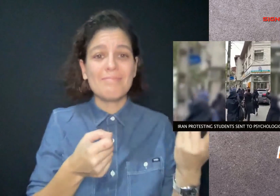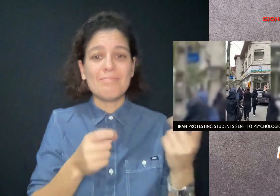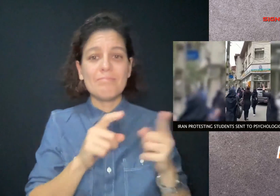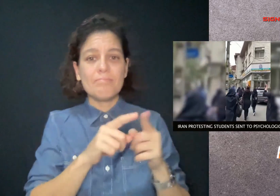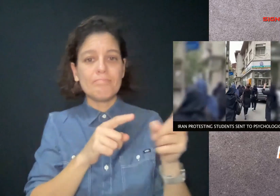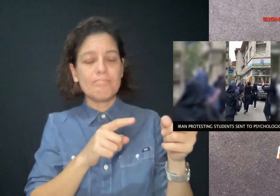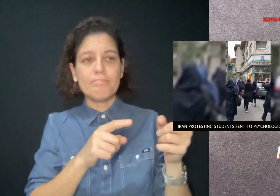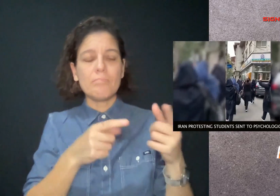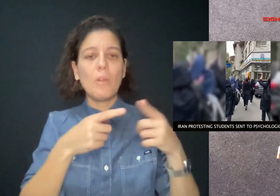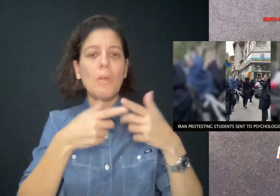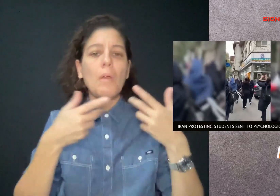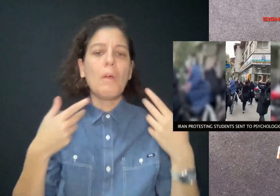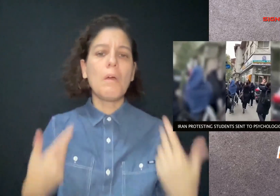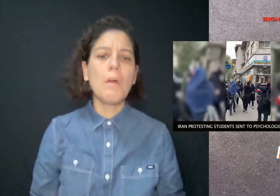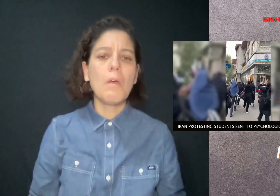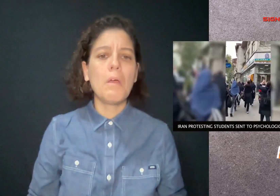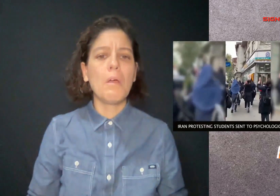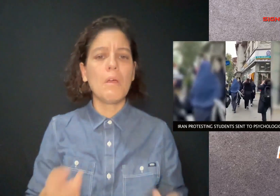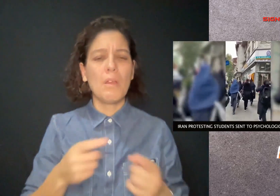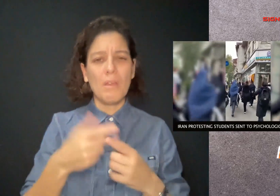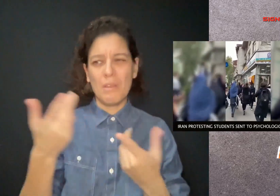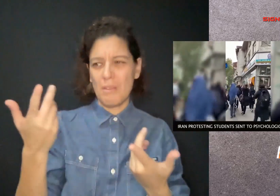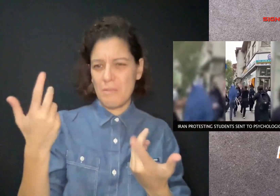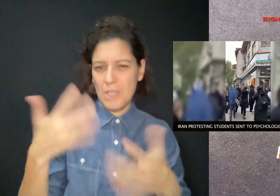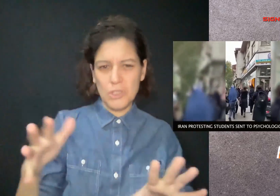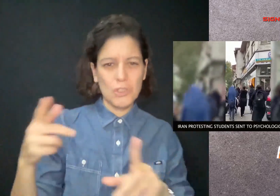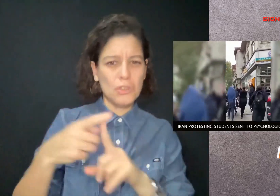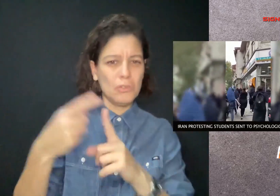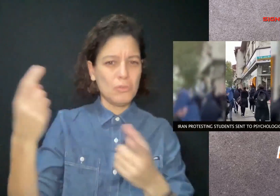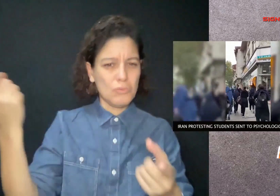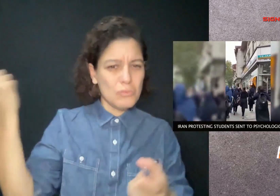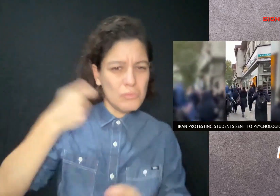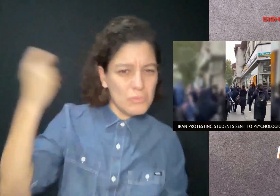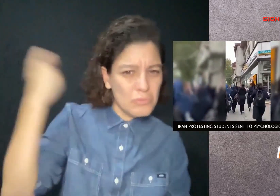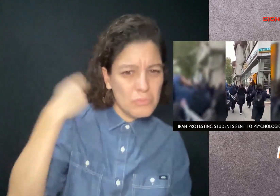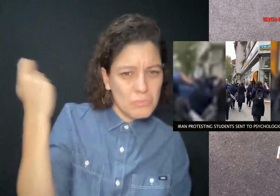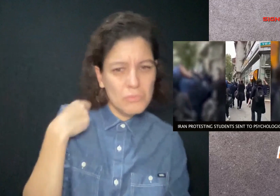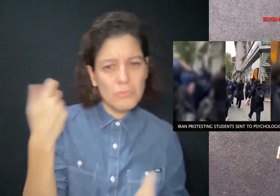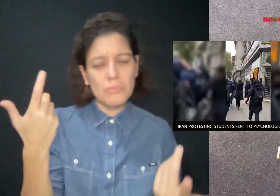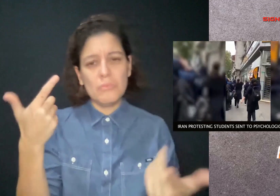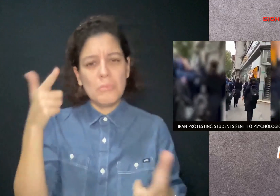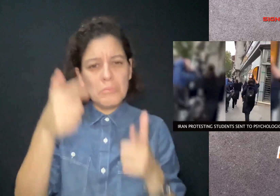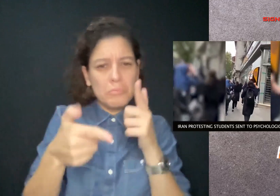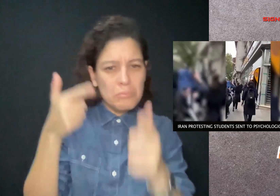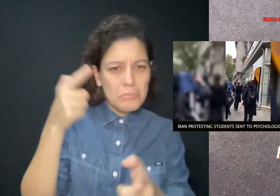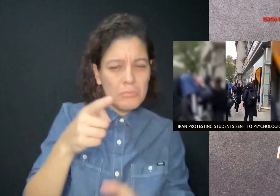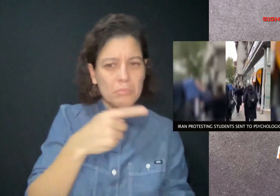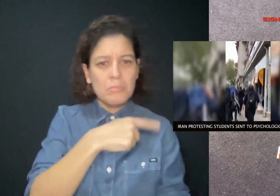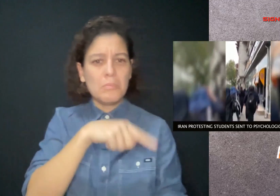So far protesters have not been deterred by baton beatings or gunfire by police.